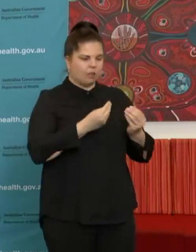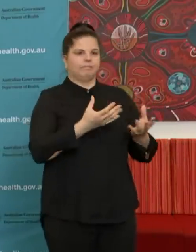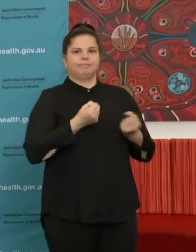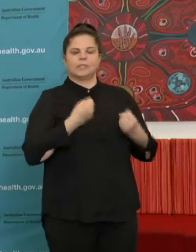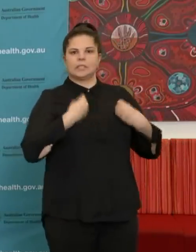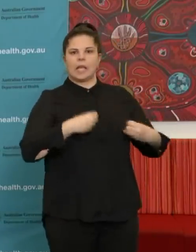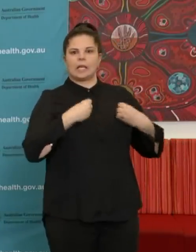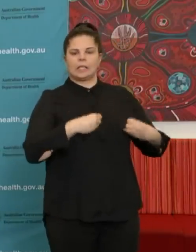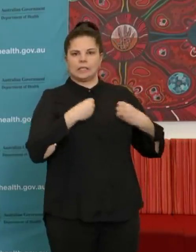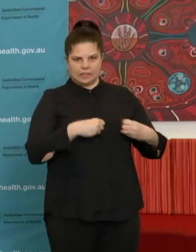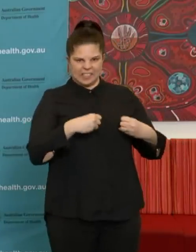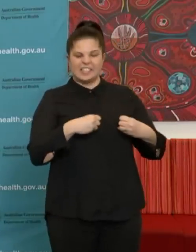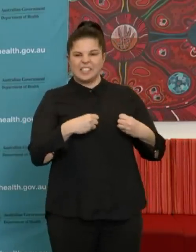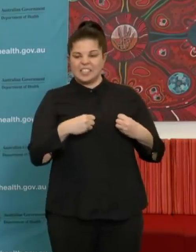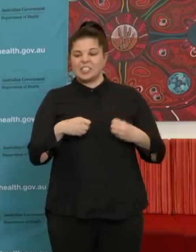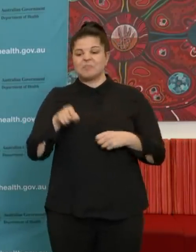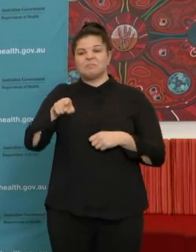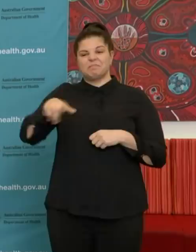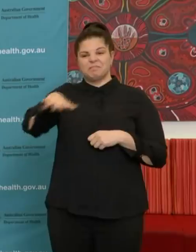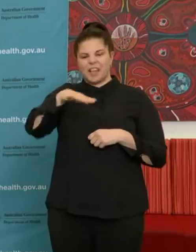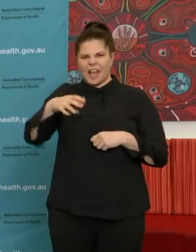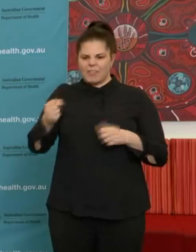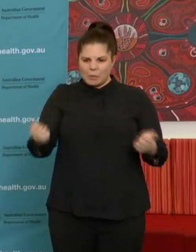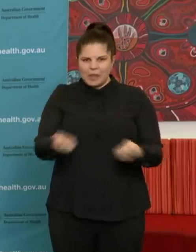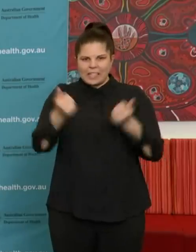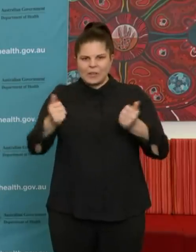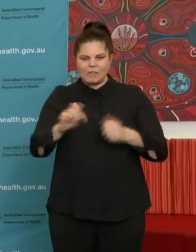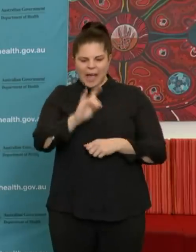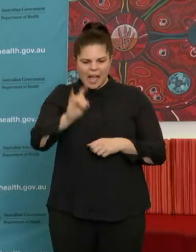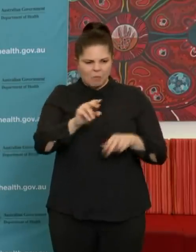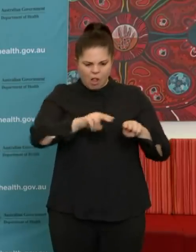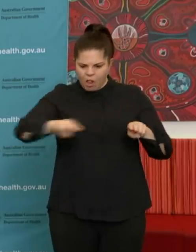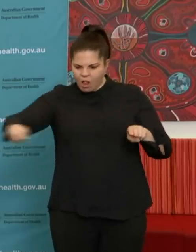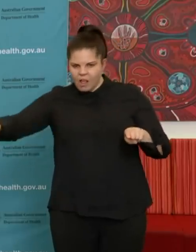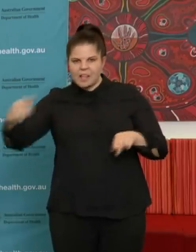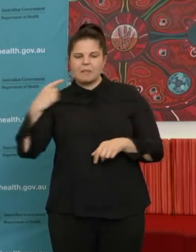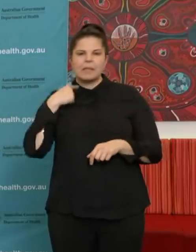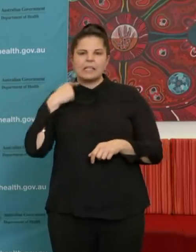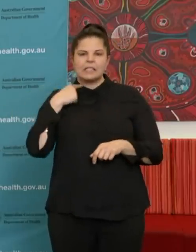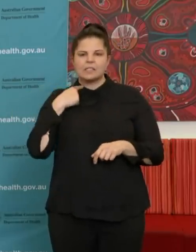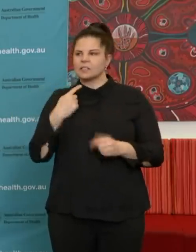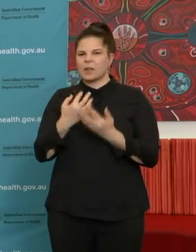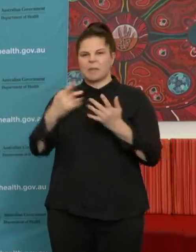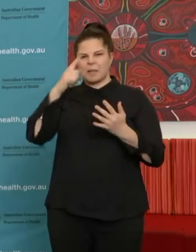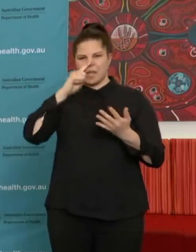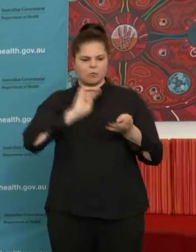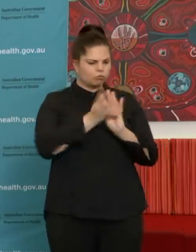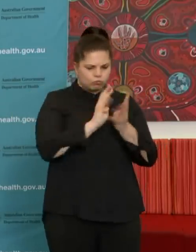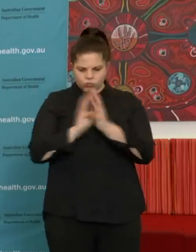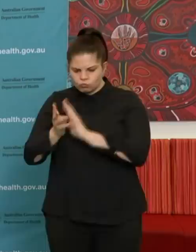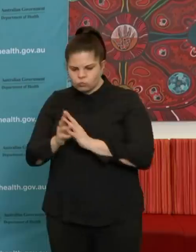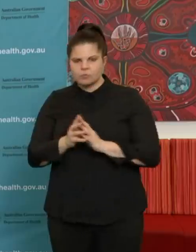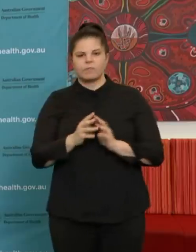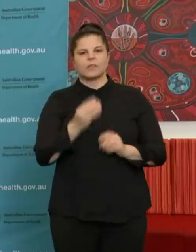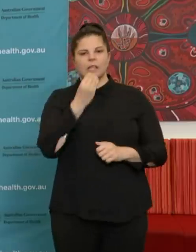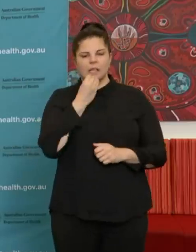where there are a lot of live animals in close proximity to a lot of humans, increases that risk. But in terms of